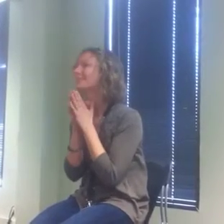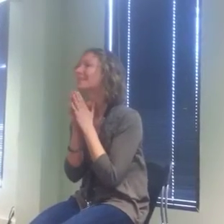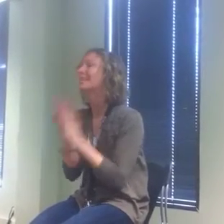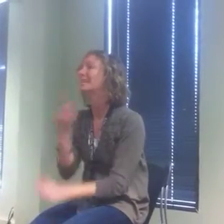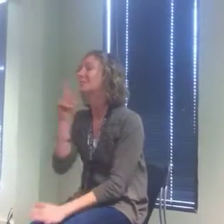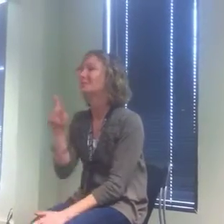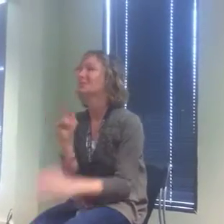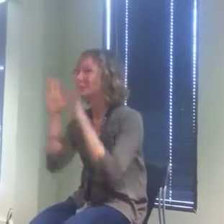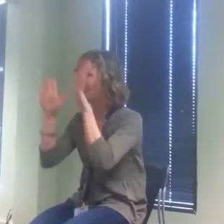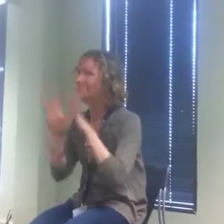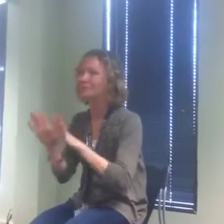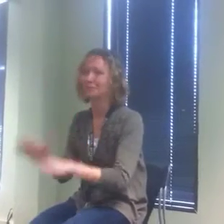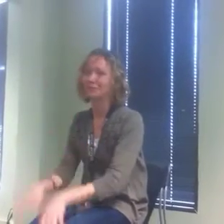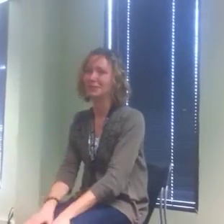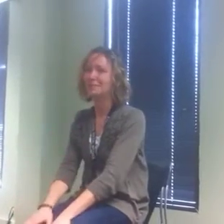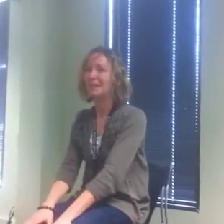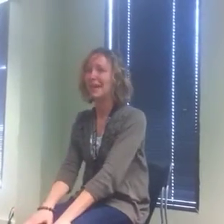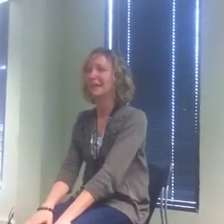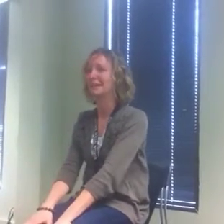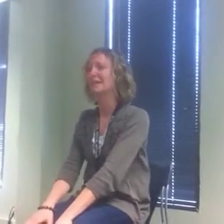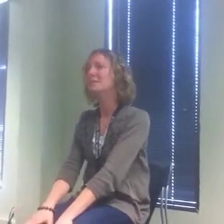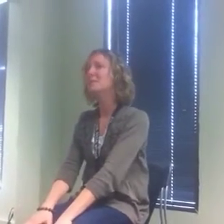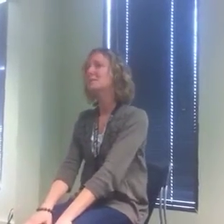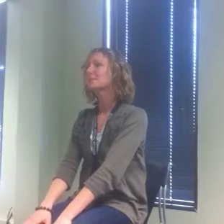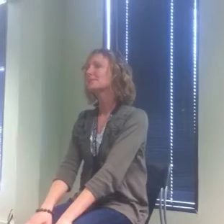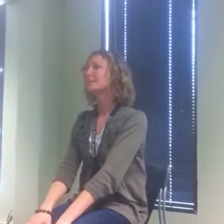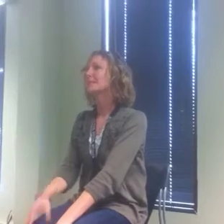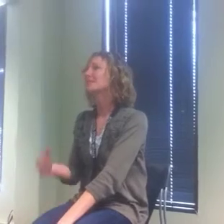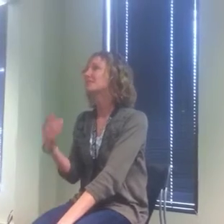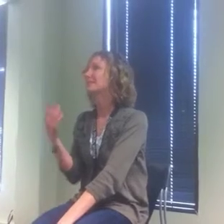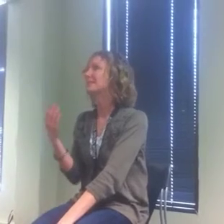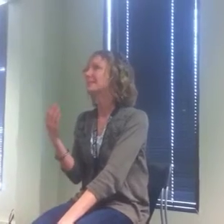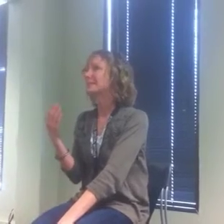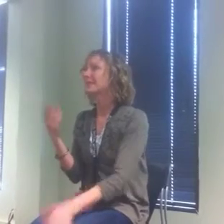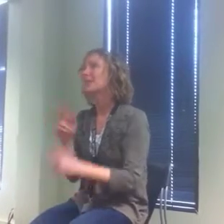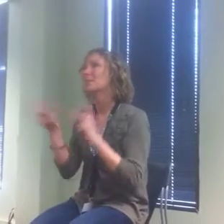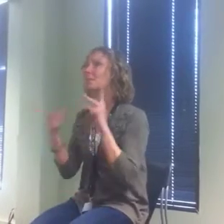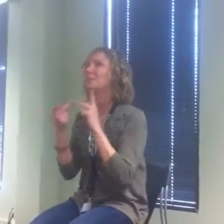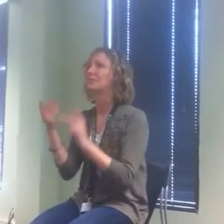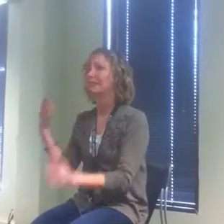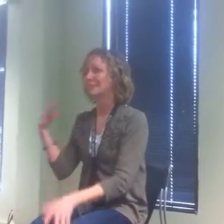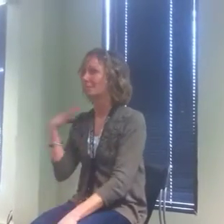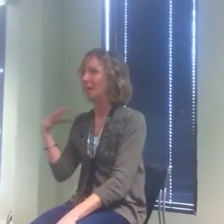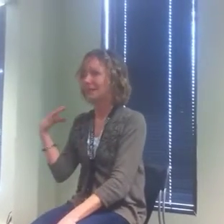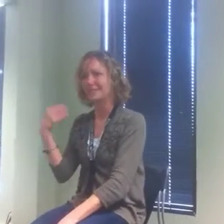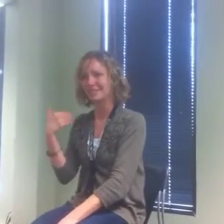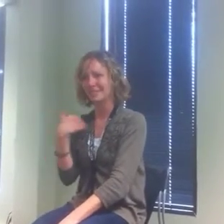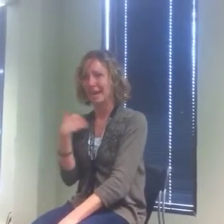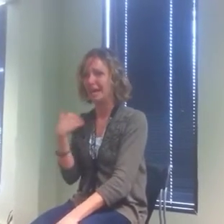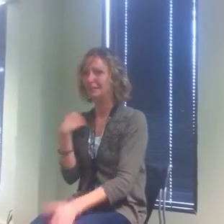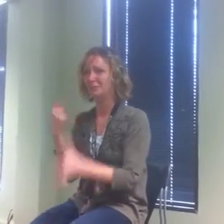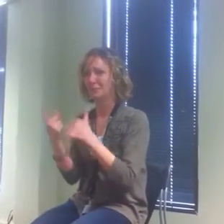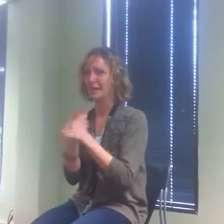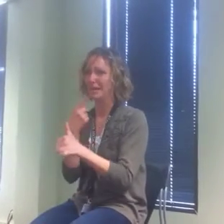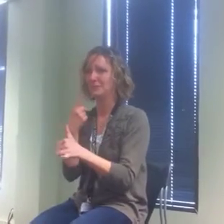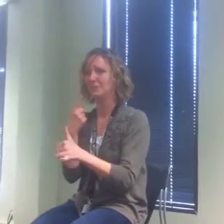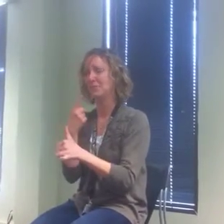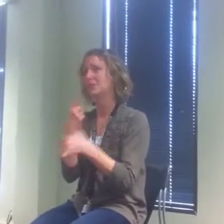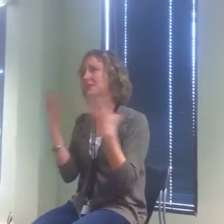He was really wonderful and just the perfect boss to have for my first